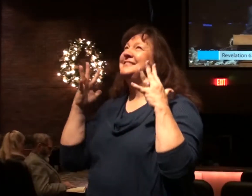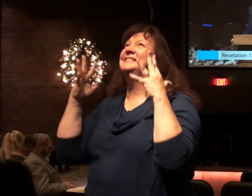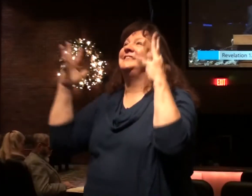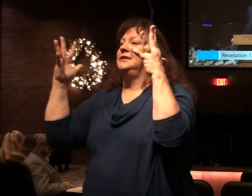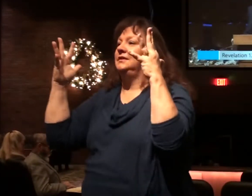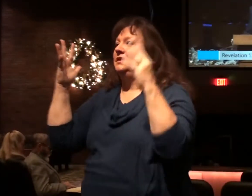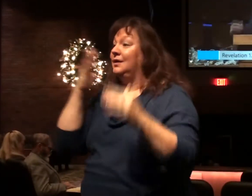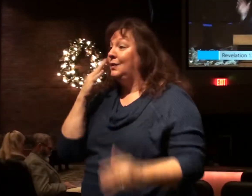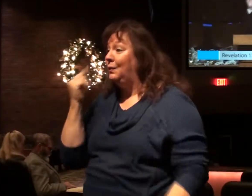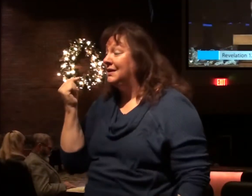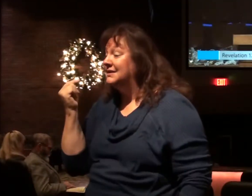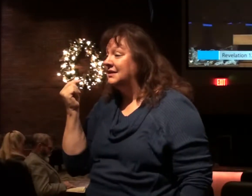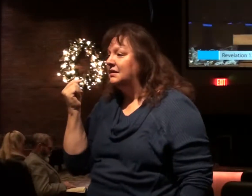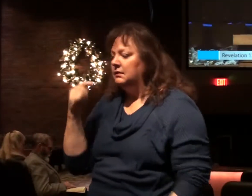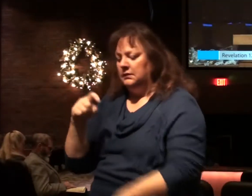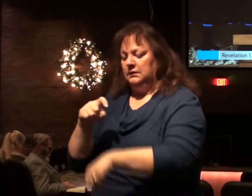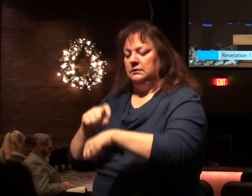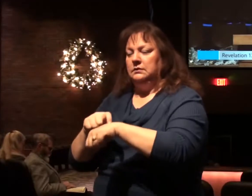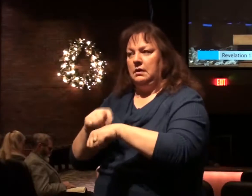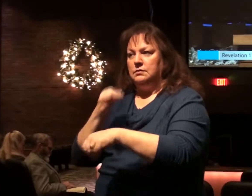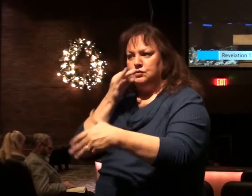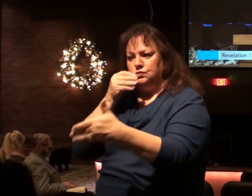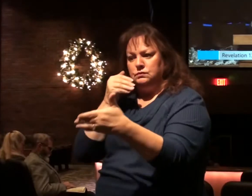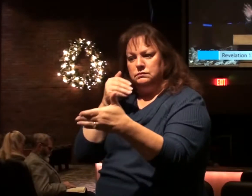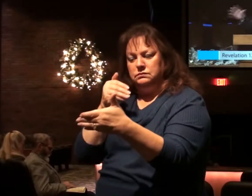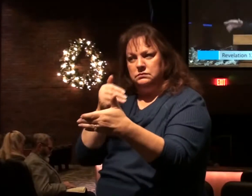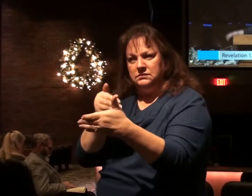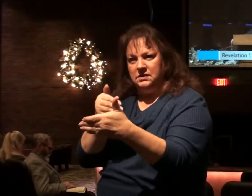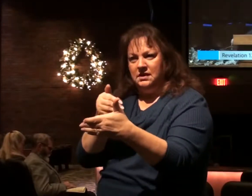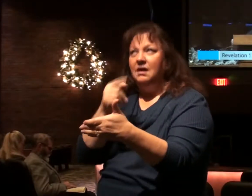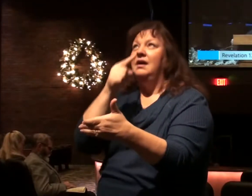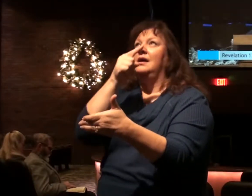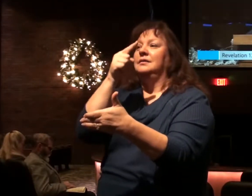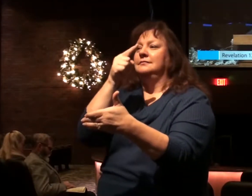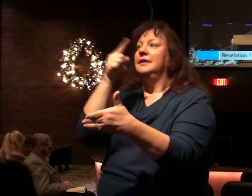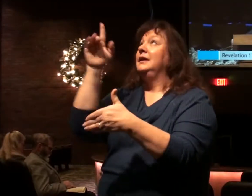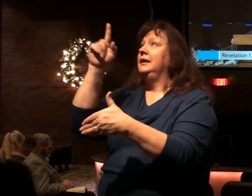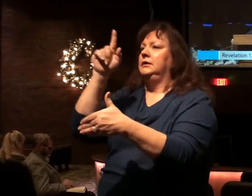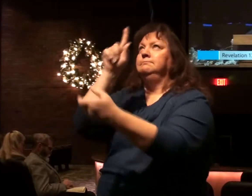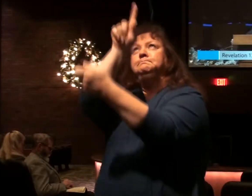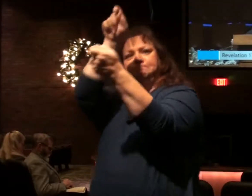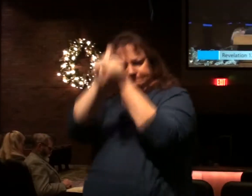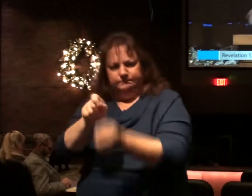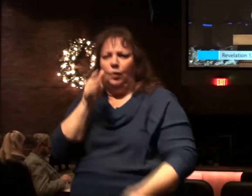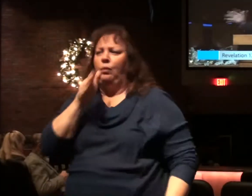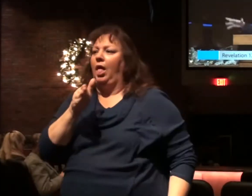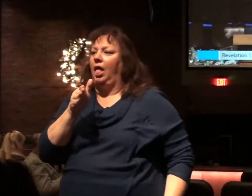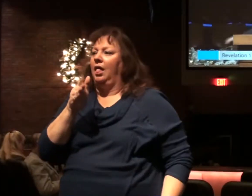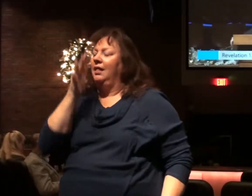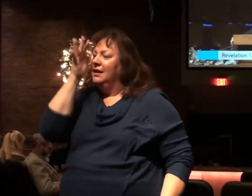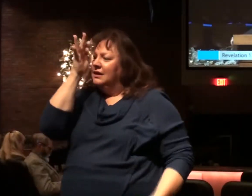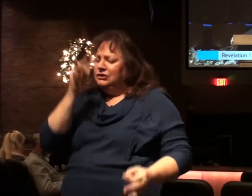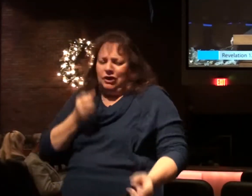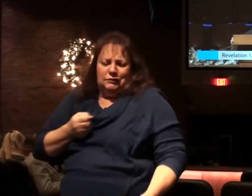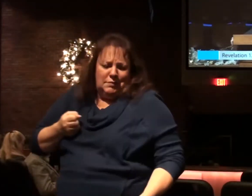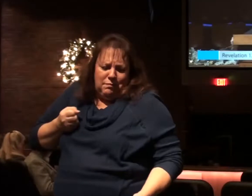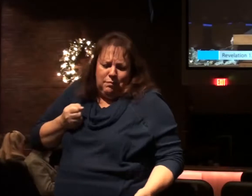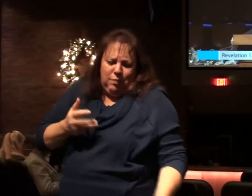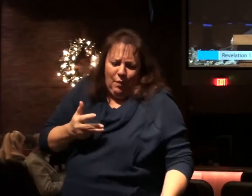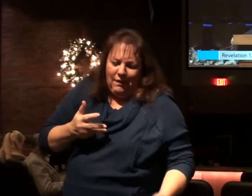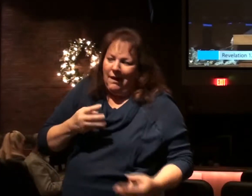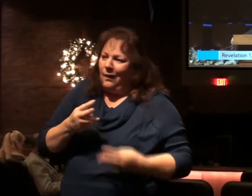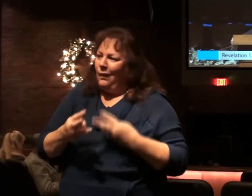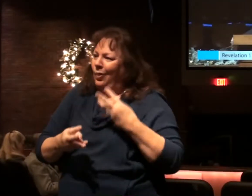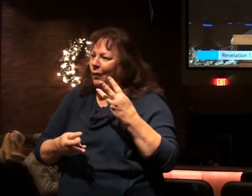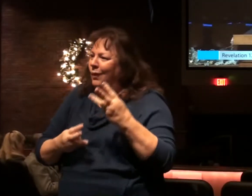Because you know what? We're coming to the time now when they will be avenged. Judgment is going to be poured out on the